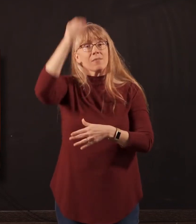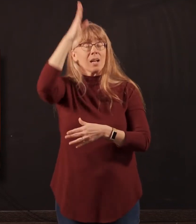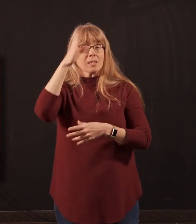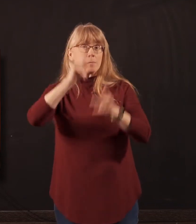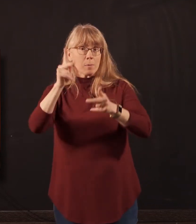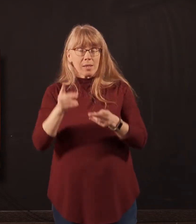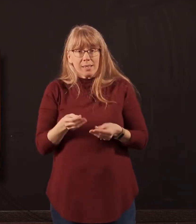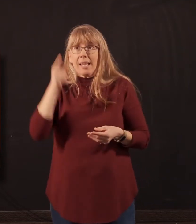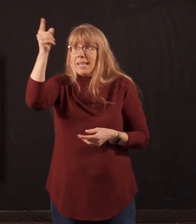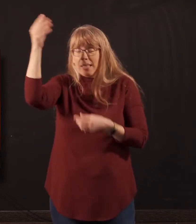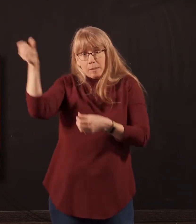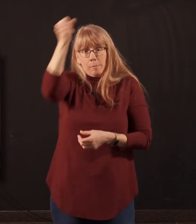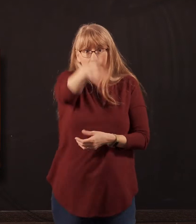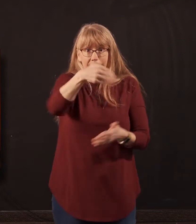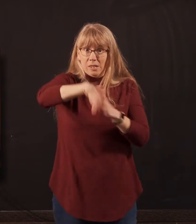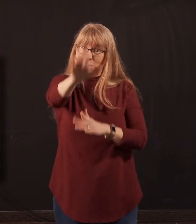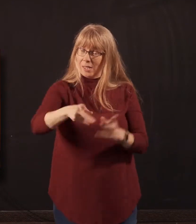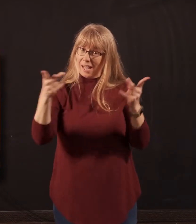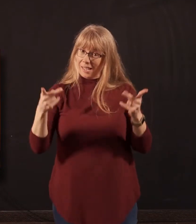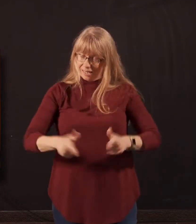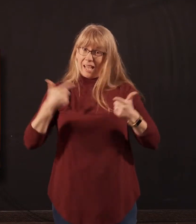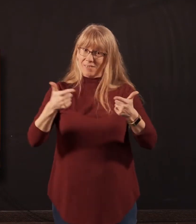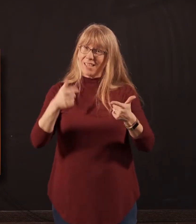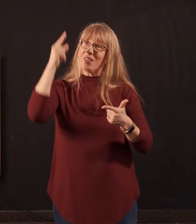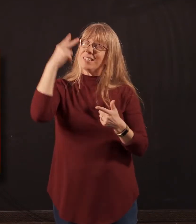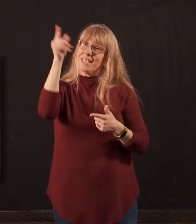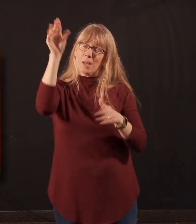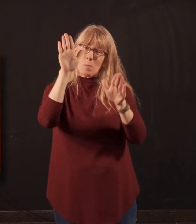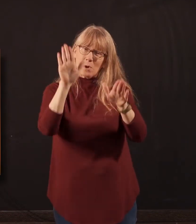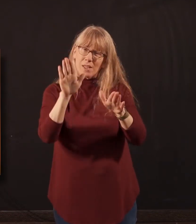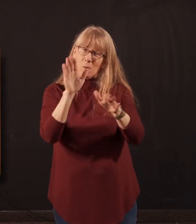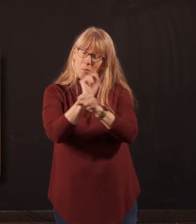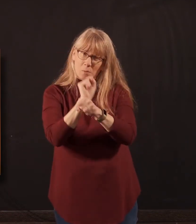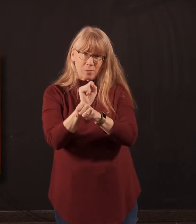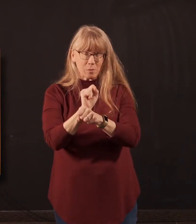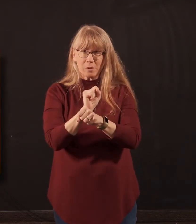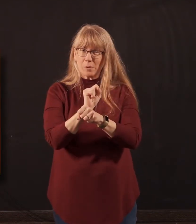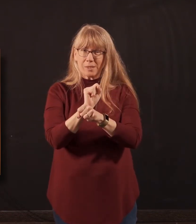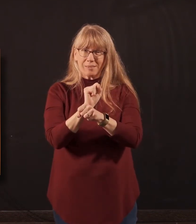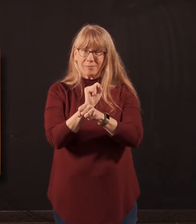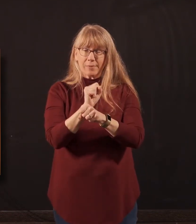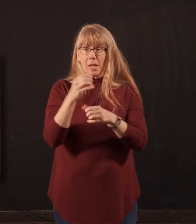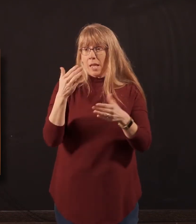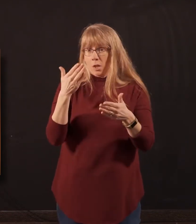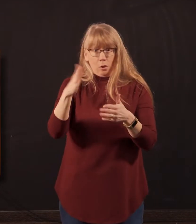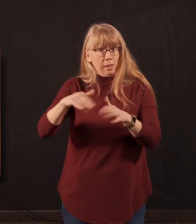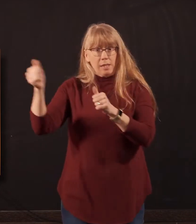in your life. And you will see him working in great ways. So whether you're going off to school far away or whether you're staying here,